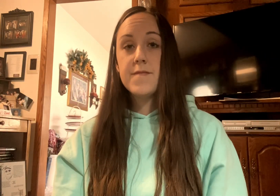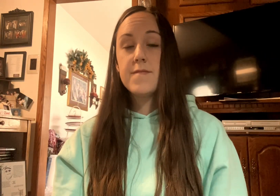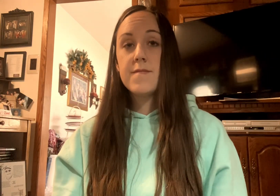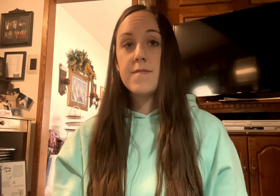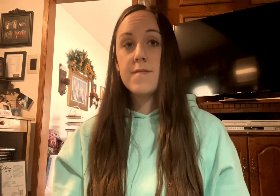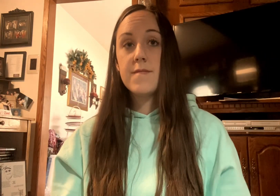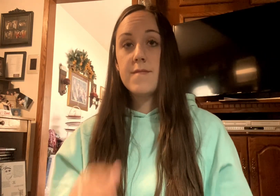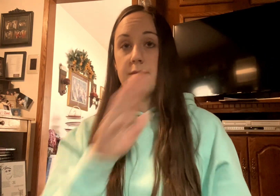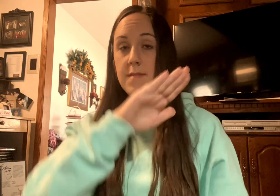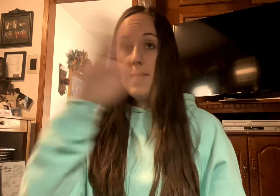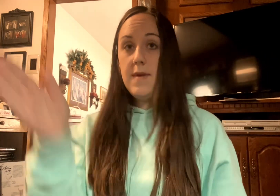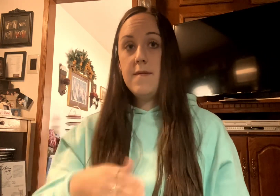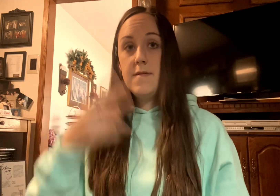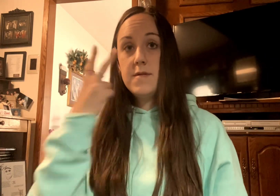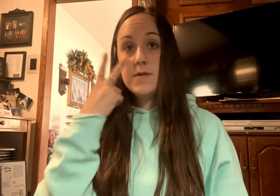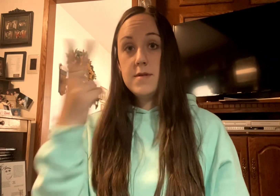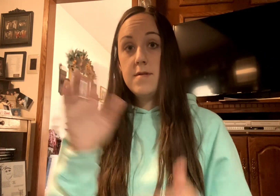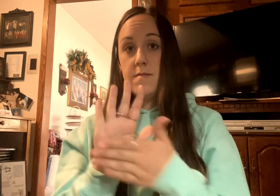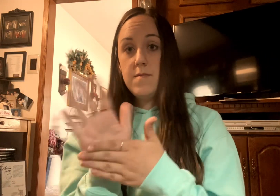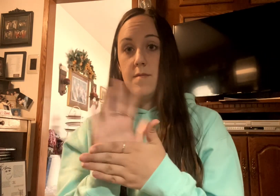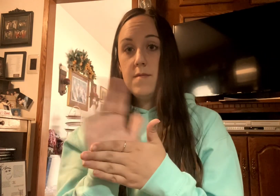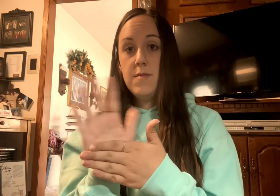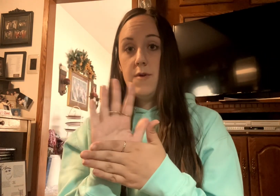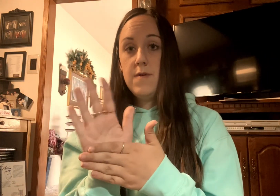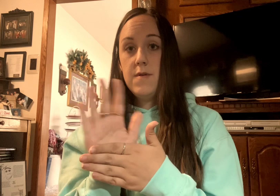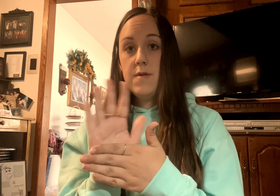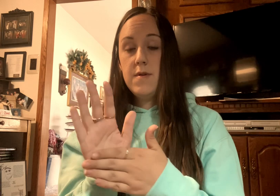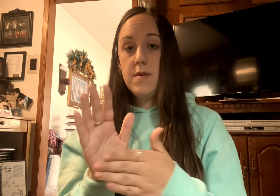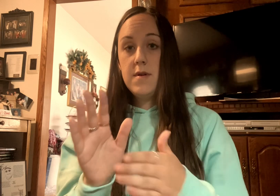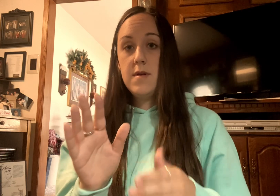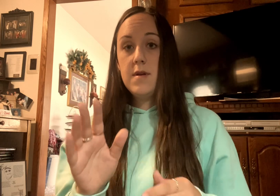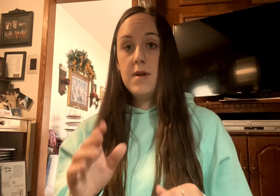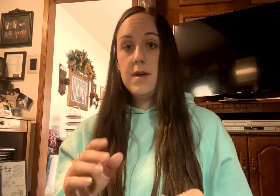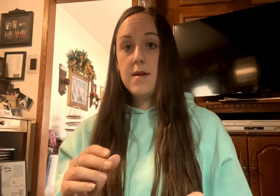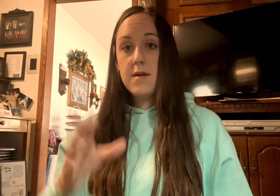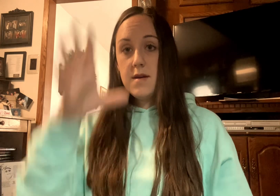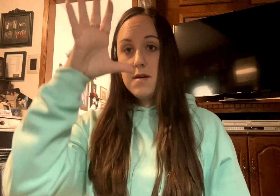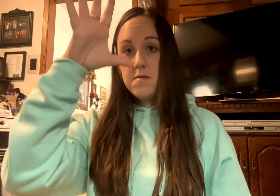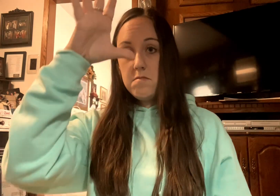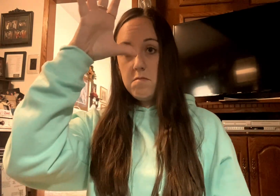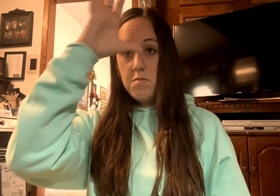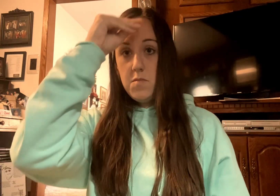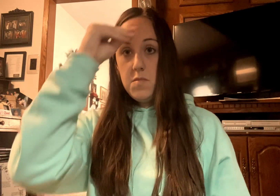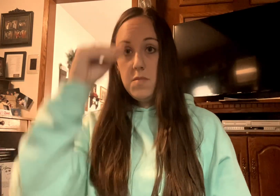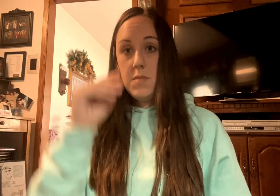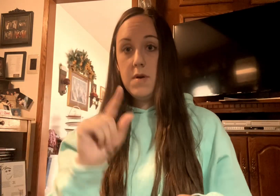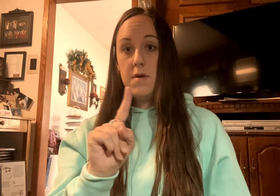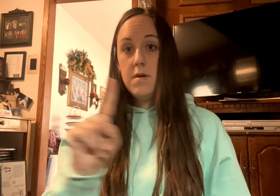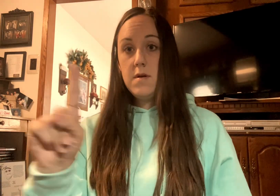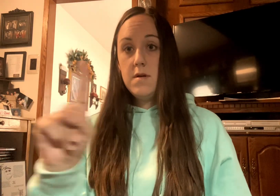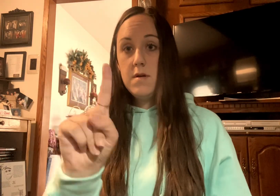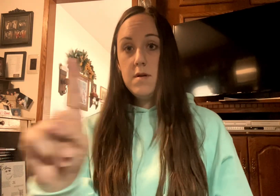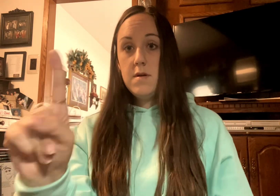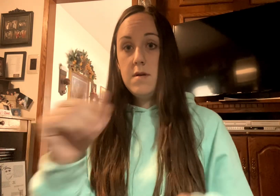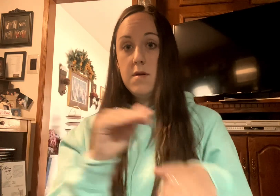Never saw a movie where the guy goes out at night Comes back in the morning acting like we'd be alright